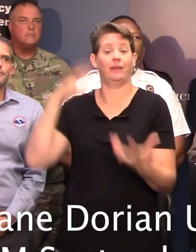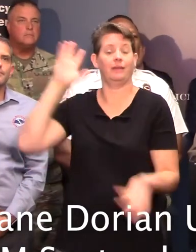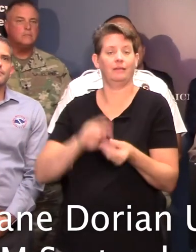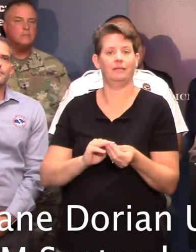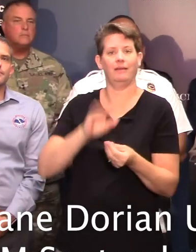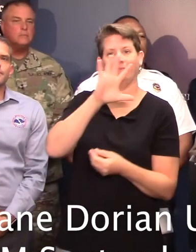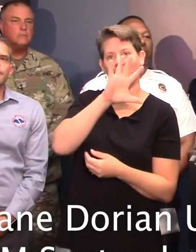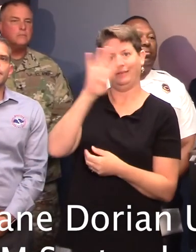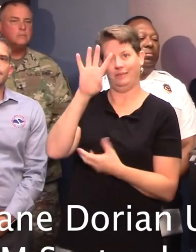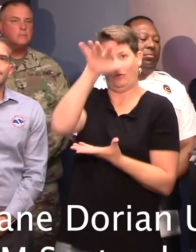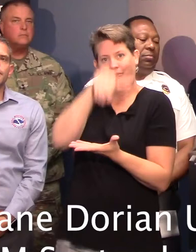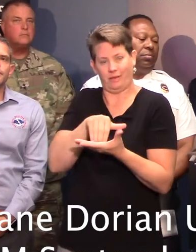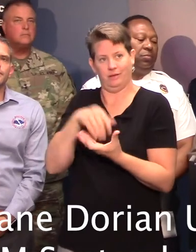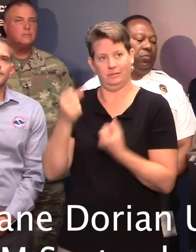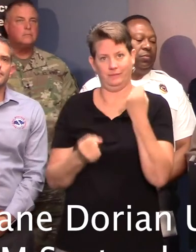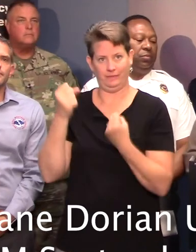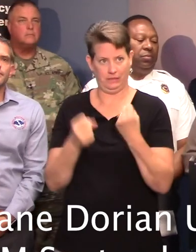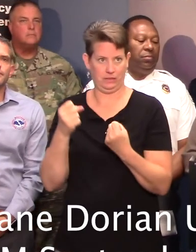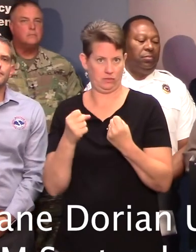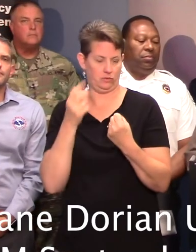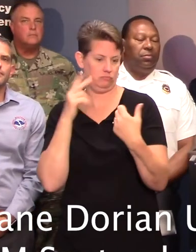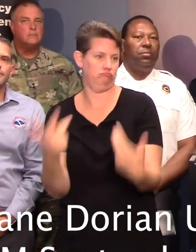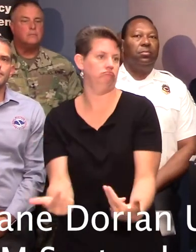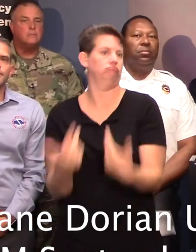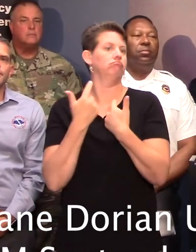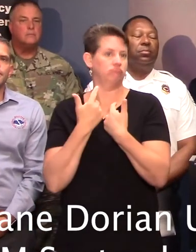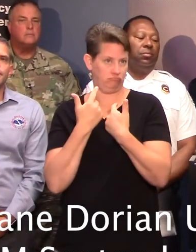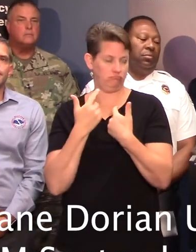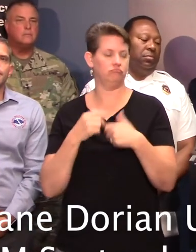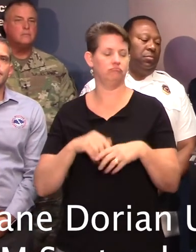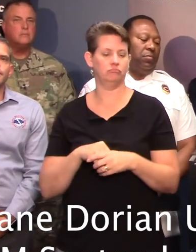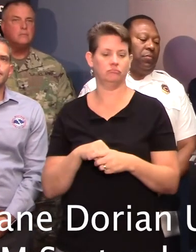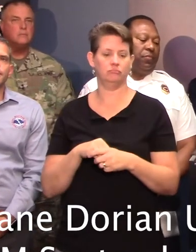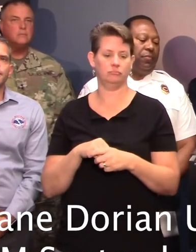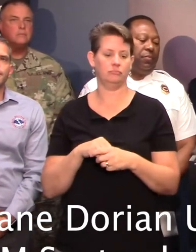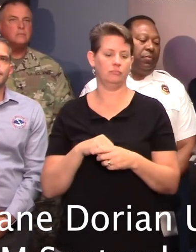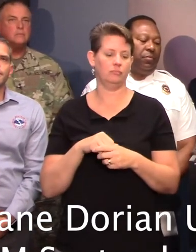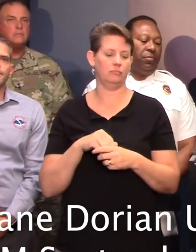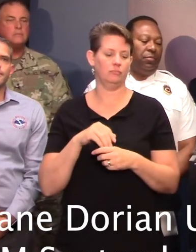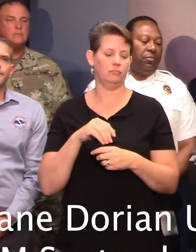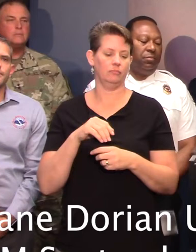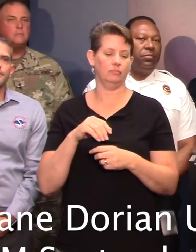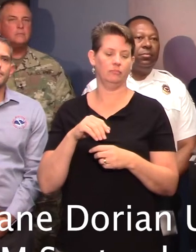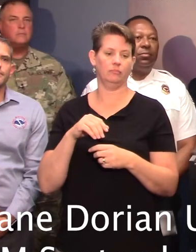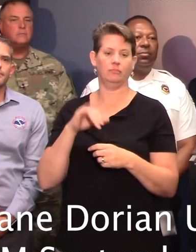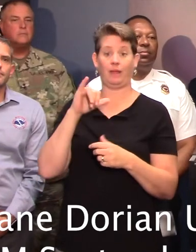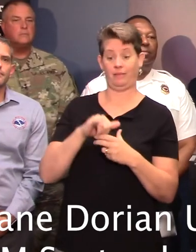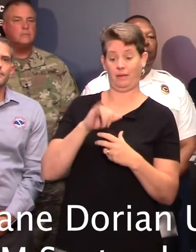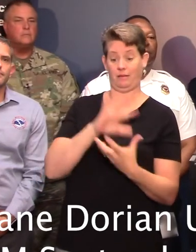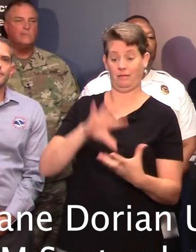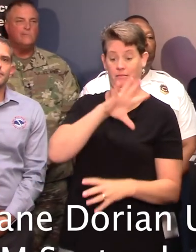,000 vehicles traveling westbound in the westbound direction, and that's on both sides, including an 11